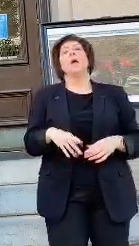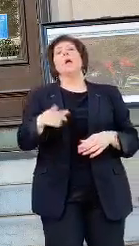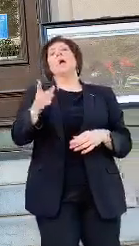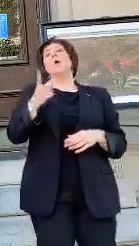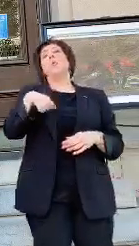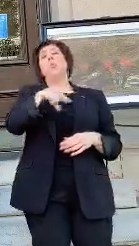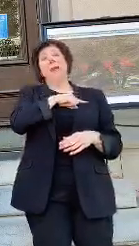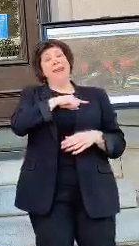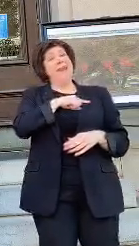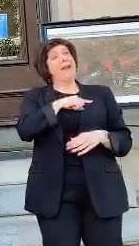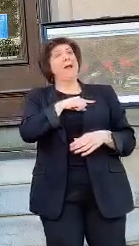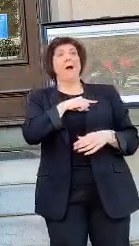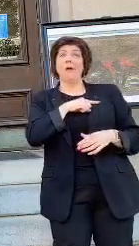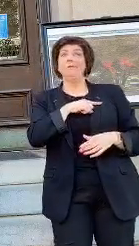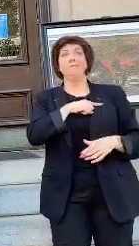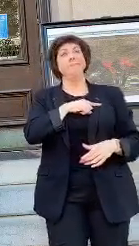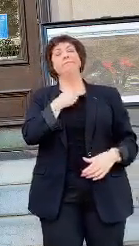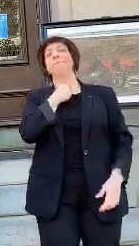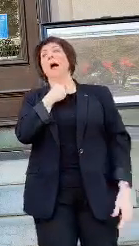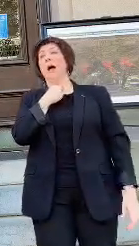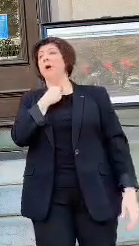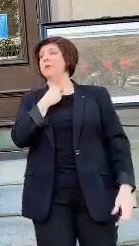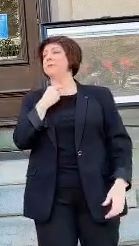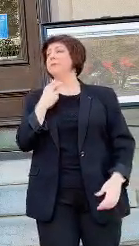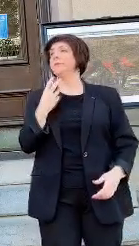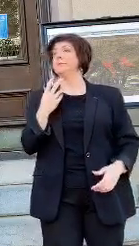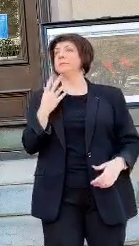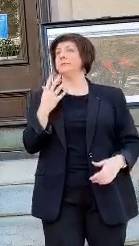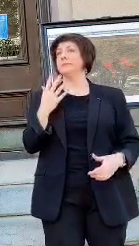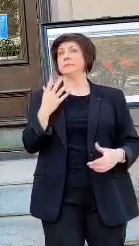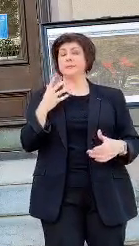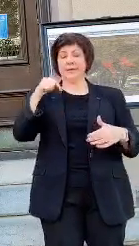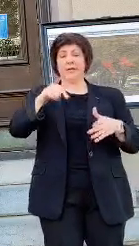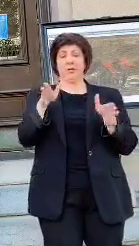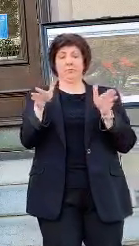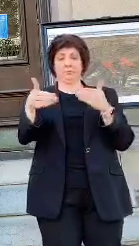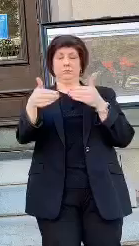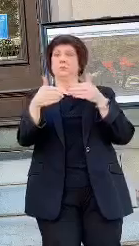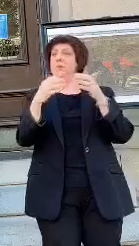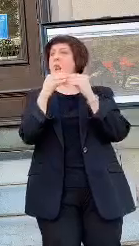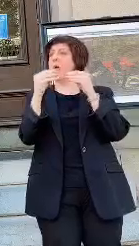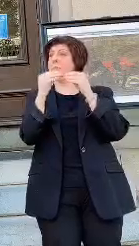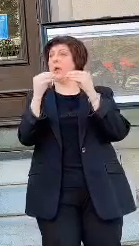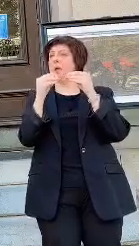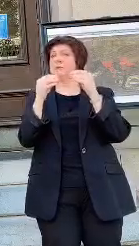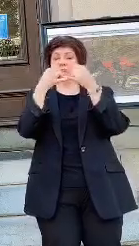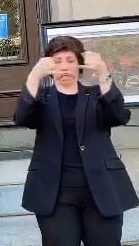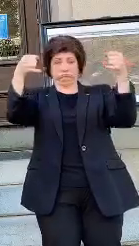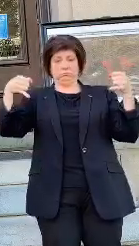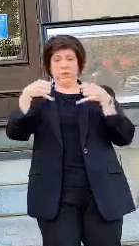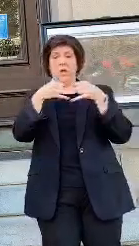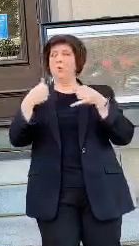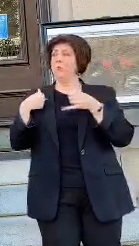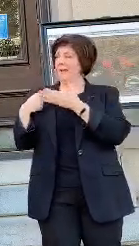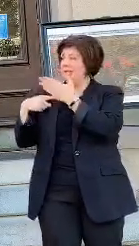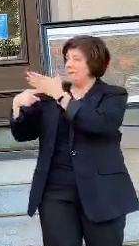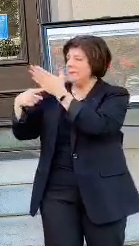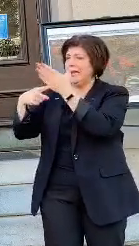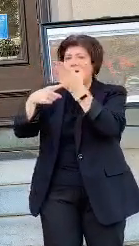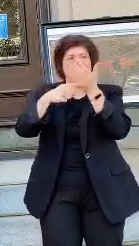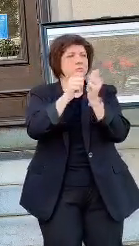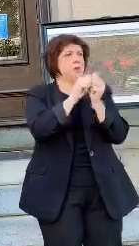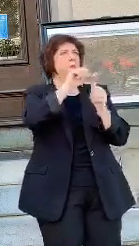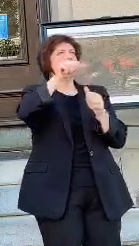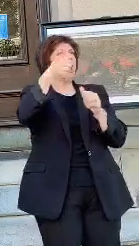We are bound by the boundaries of the City of Columbia. We've engaged with our other municipalities in the county and